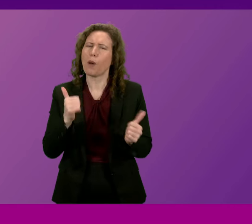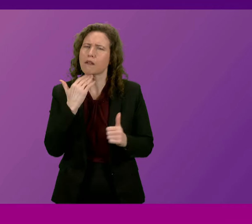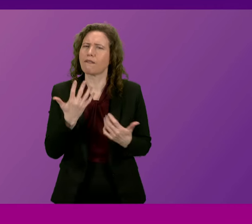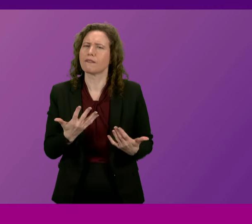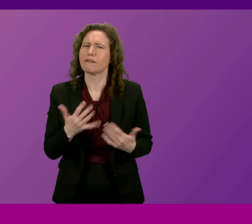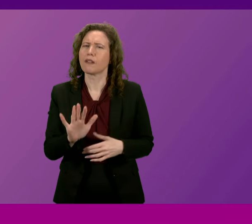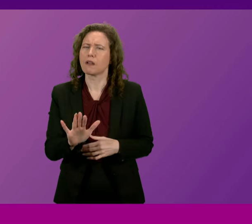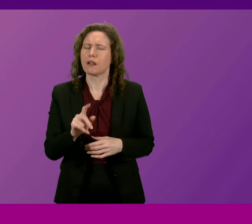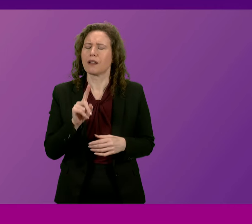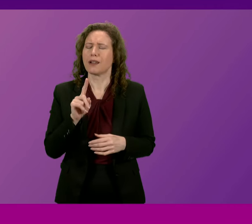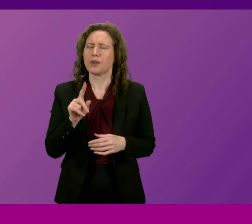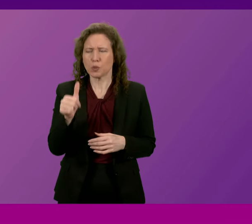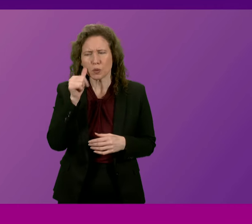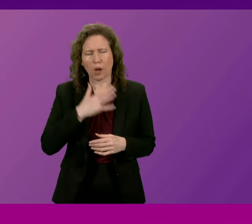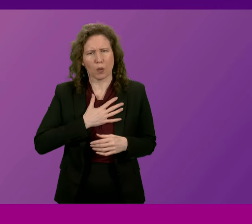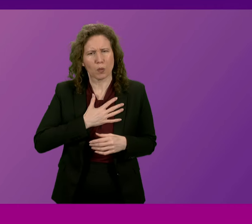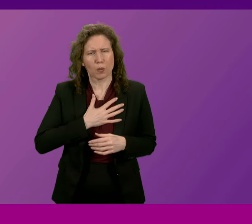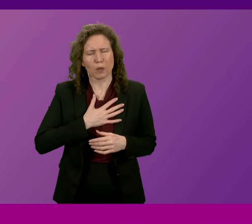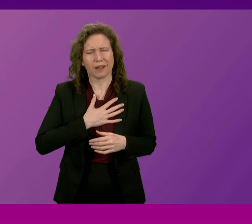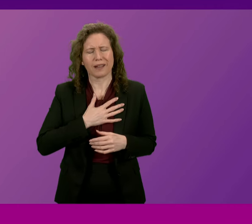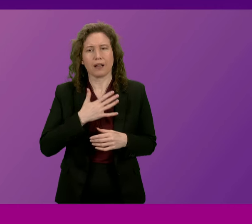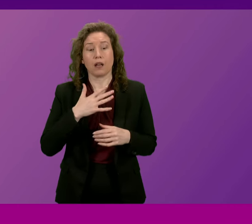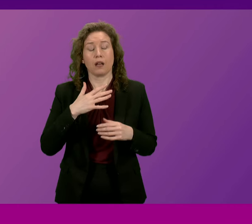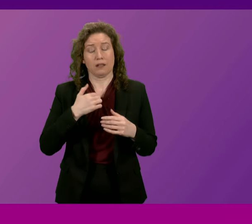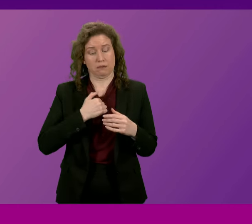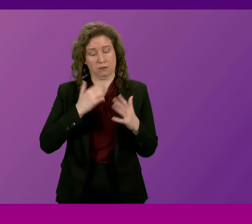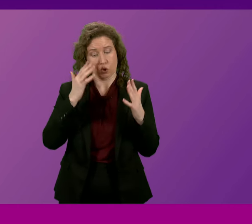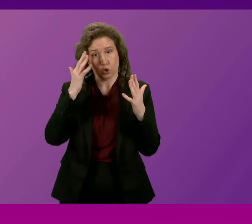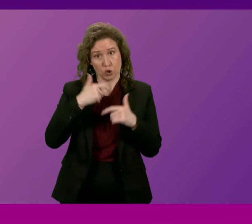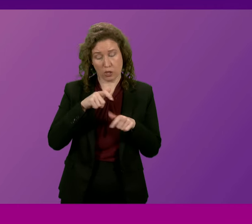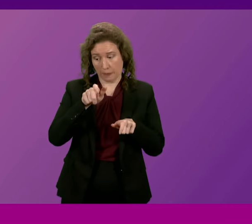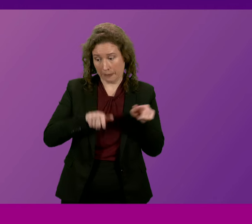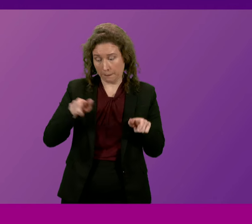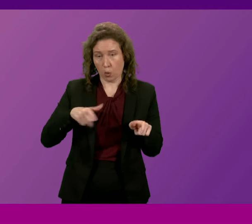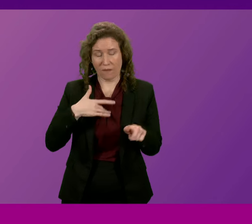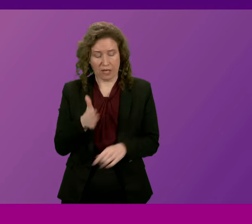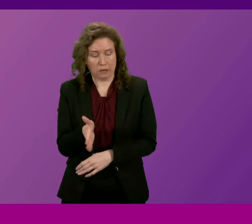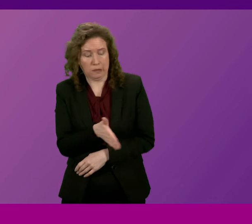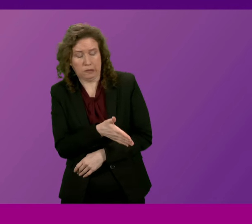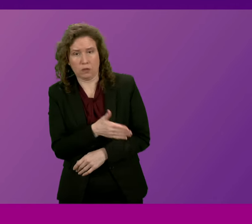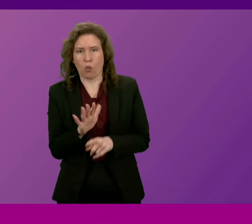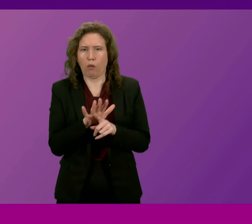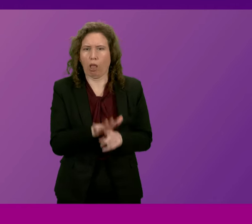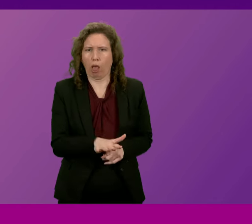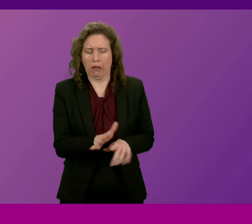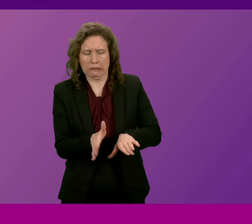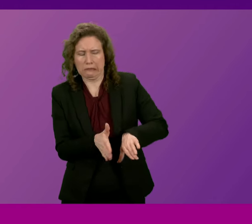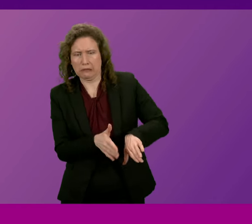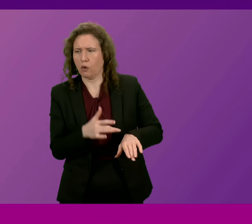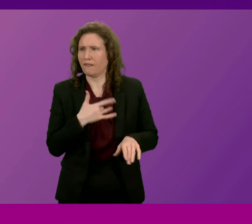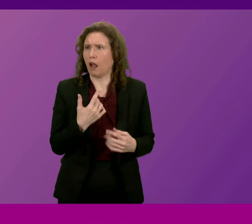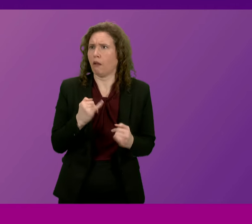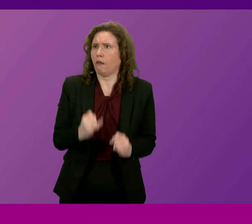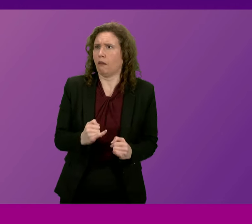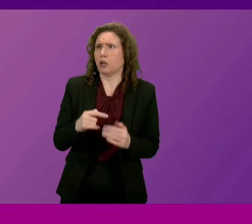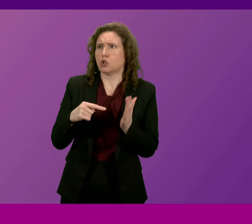to know, that the concerns of people who feel marginalised in our society, who feel under